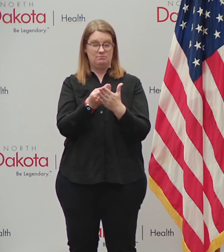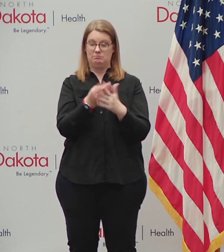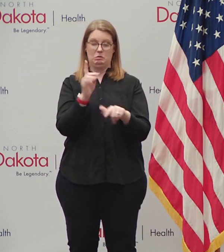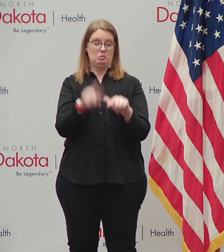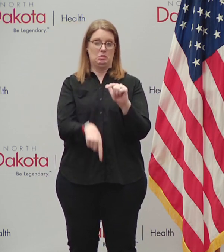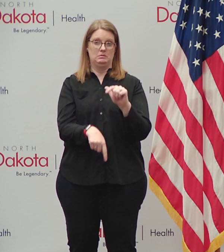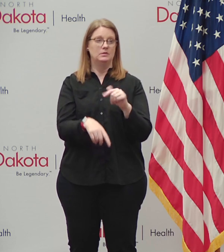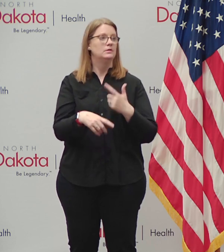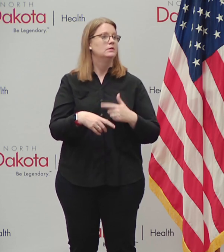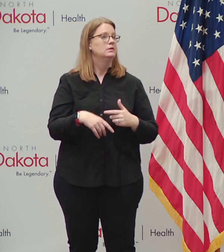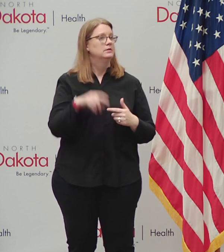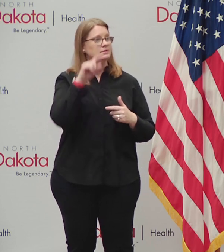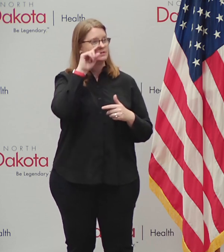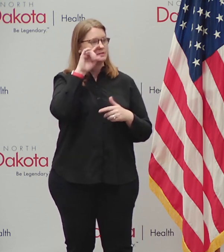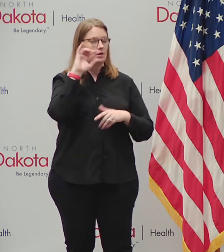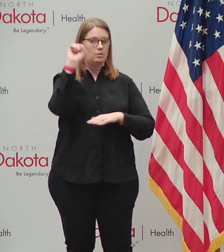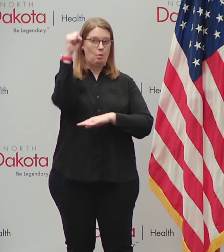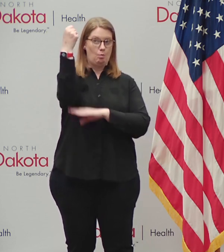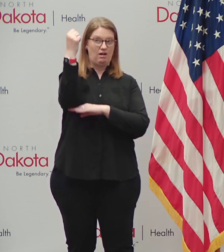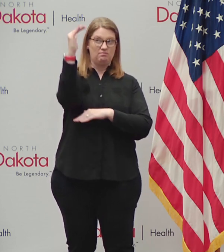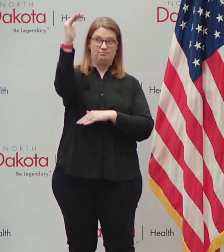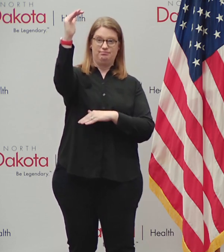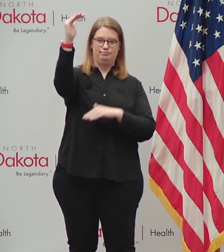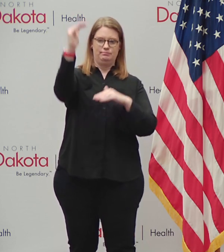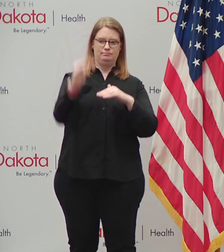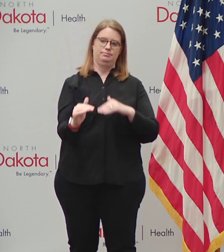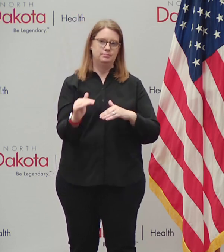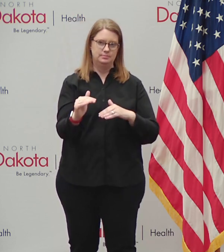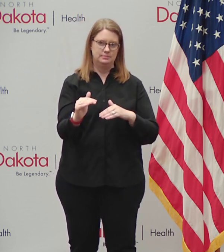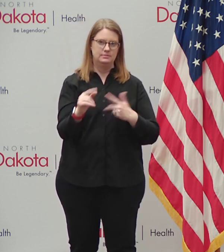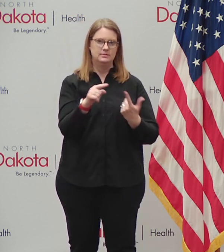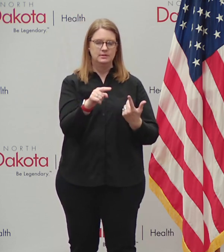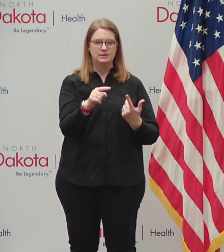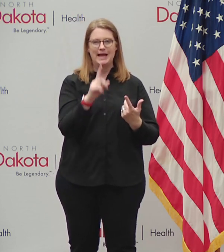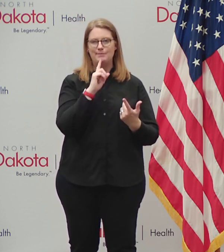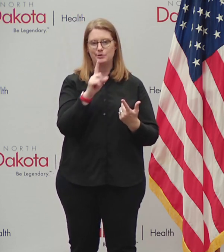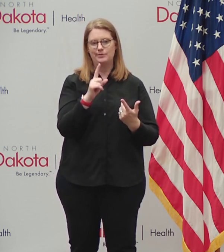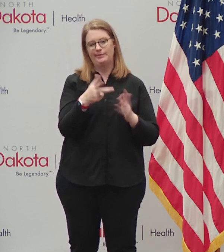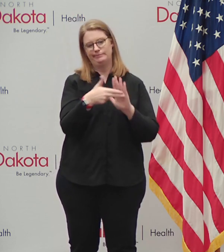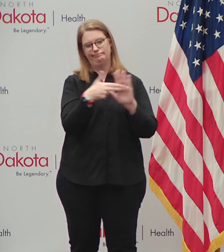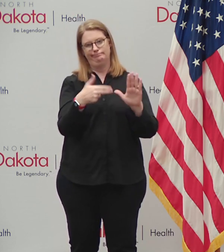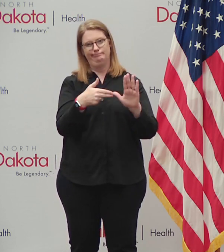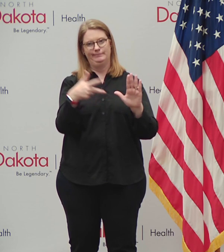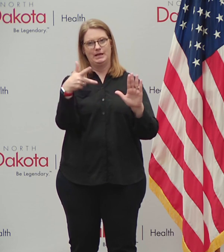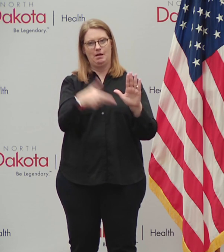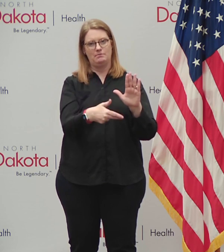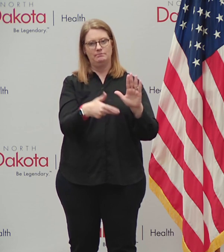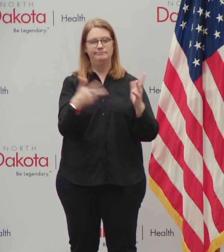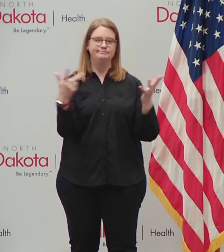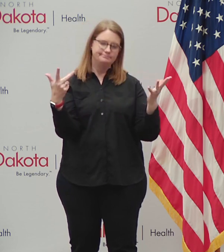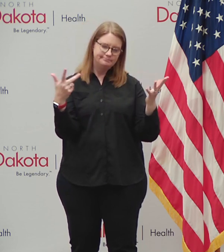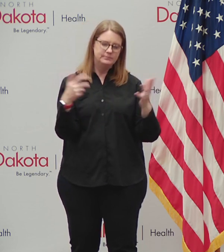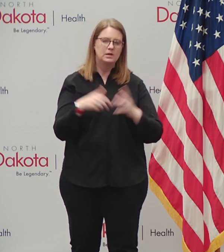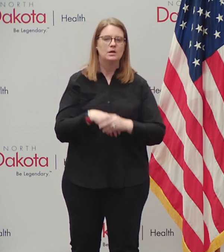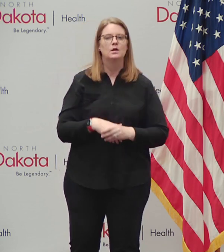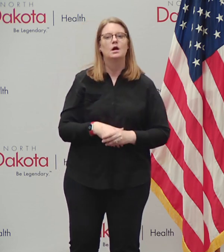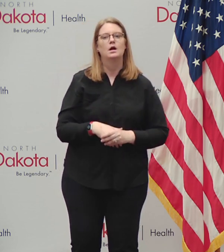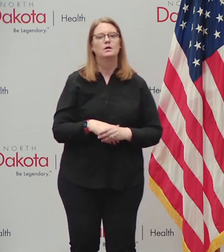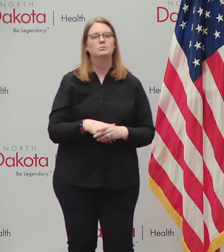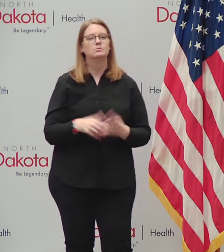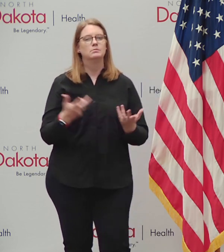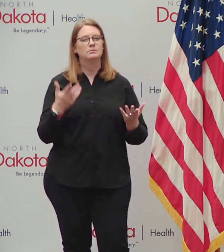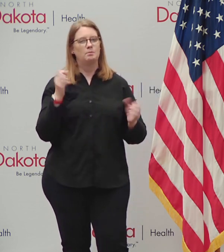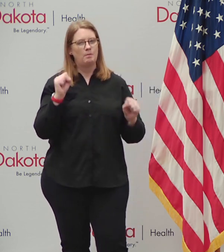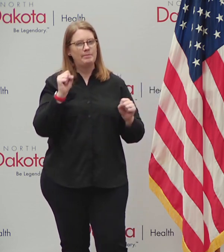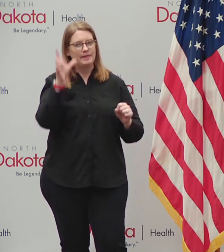from a if you go from a record level to something less, I'm sure they will call that a cut. And so there's likely that we would see in the future and